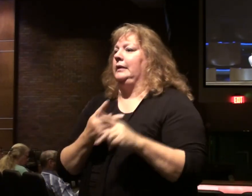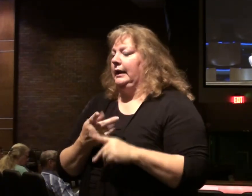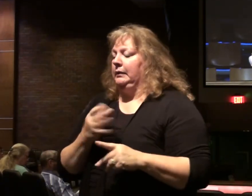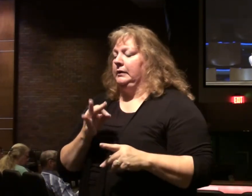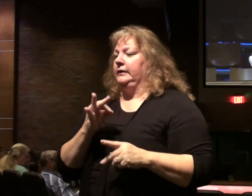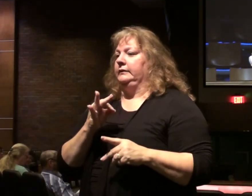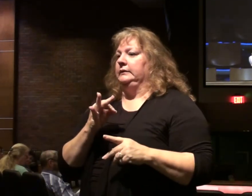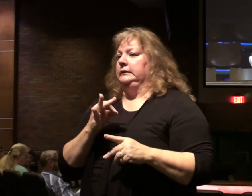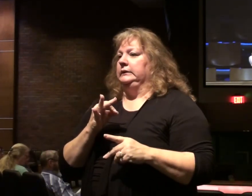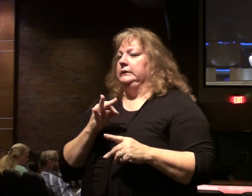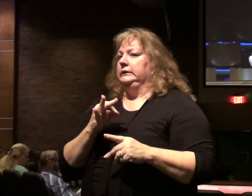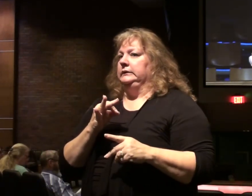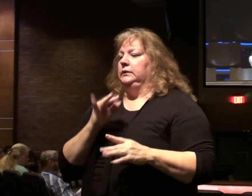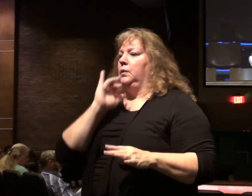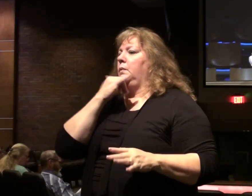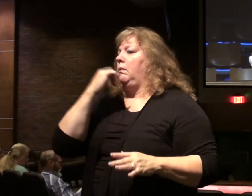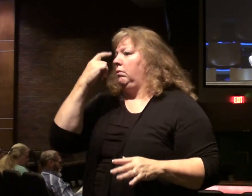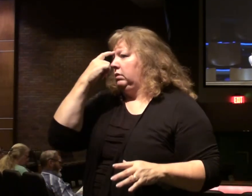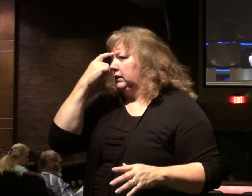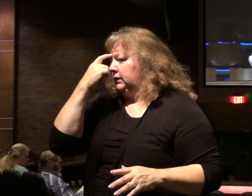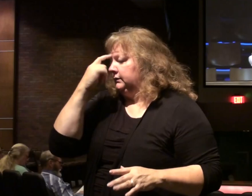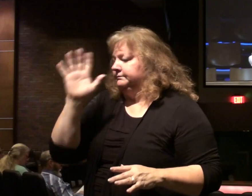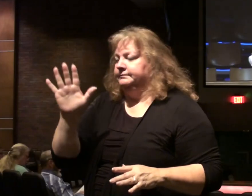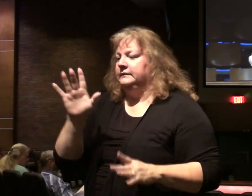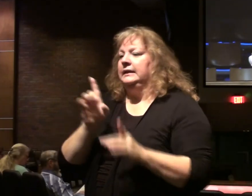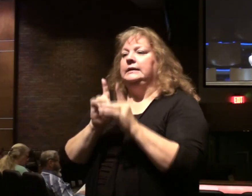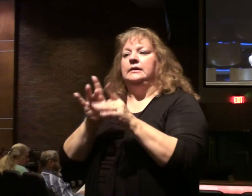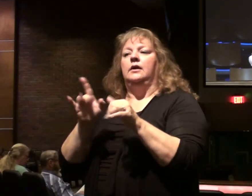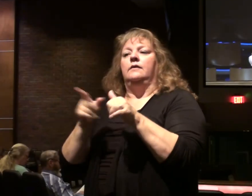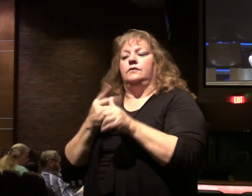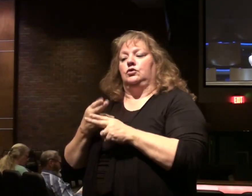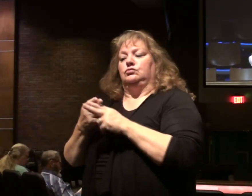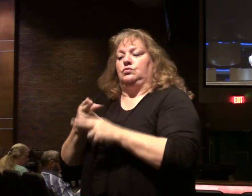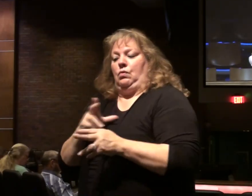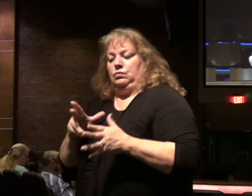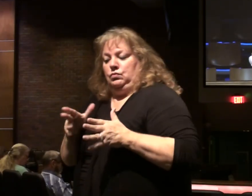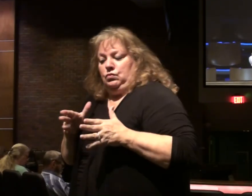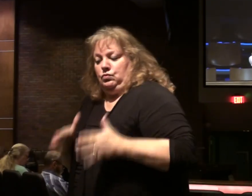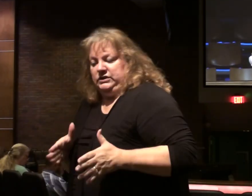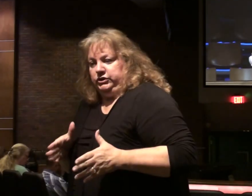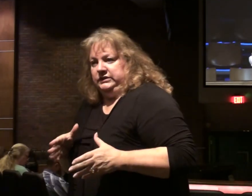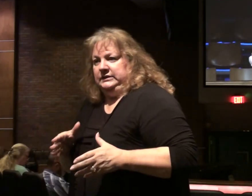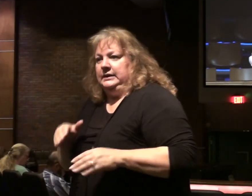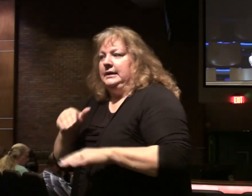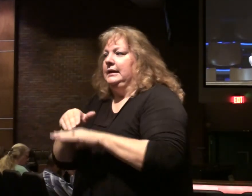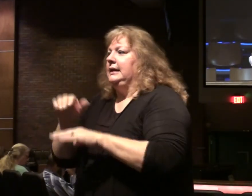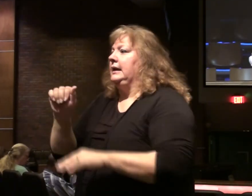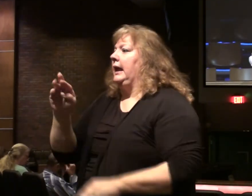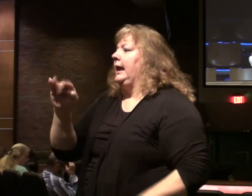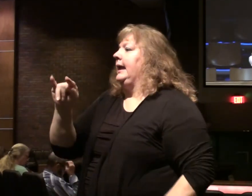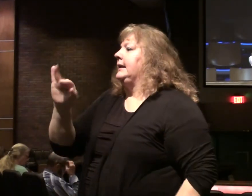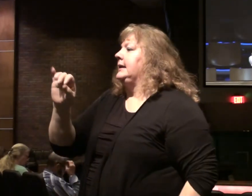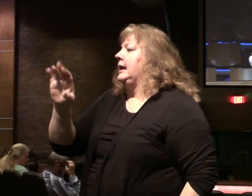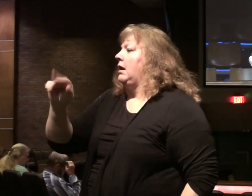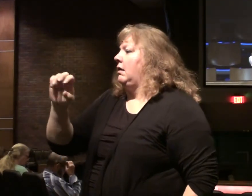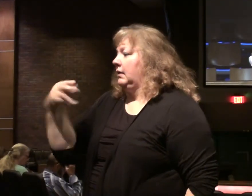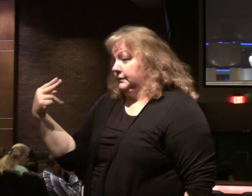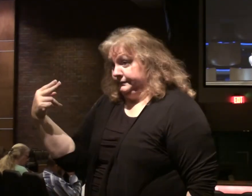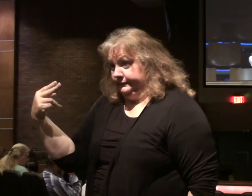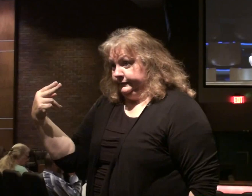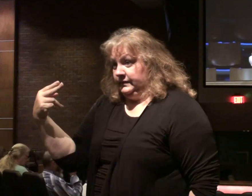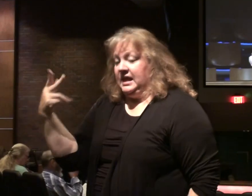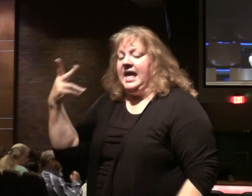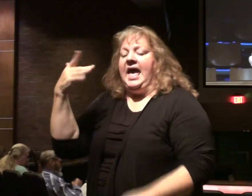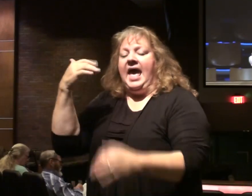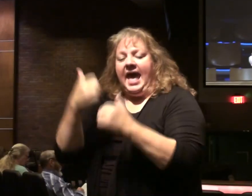thinking can sneak in sometimes. The disciples were first called Christians at Antioch. So